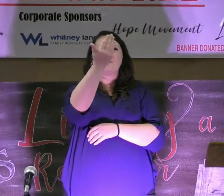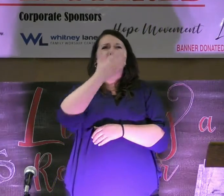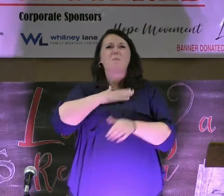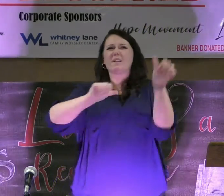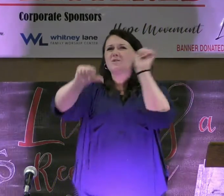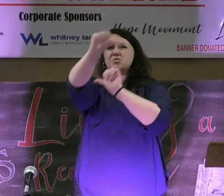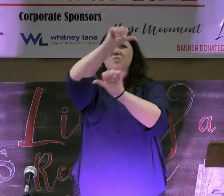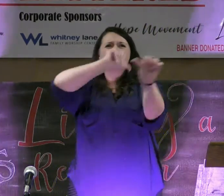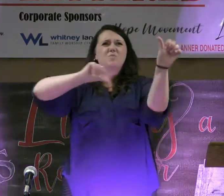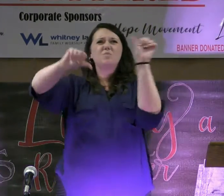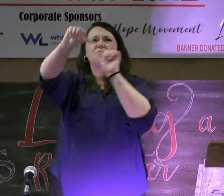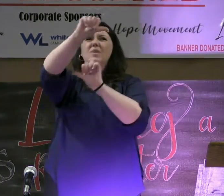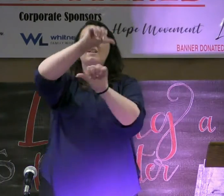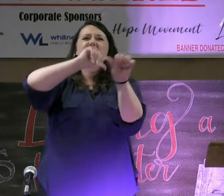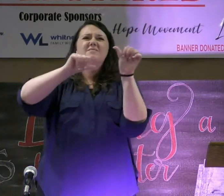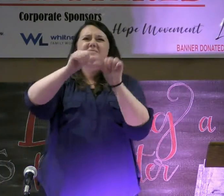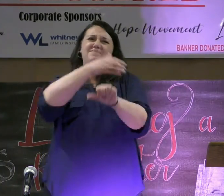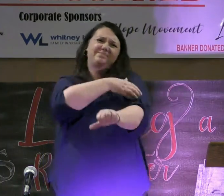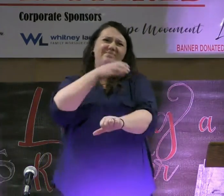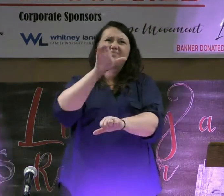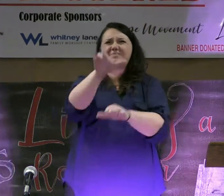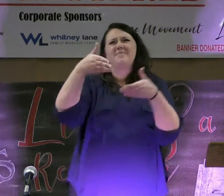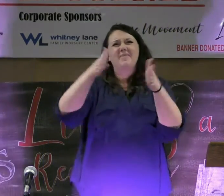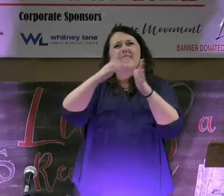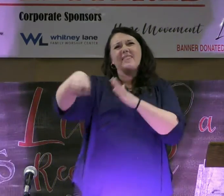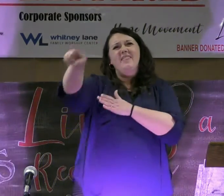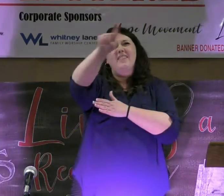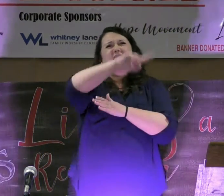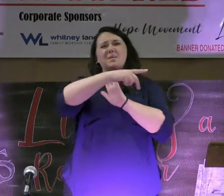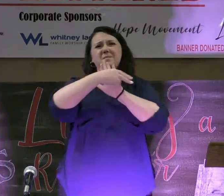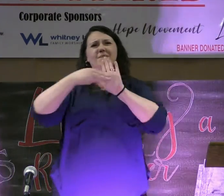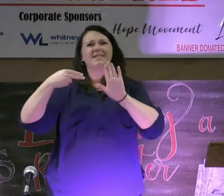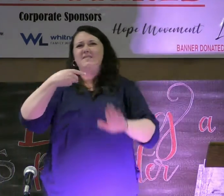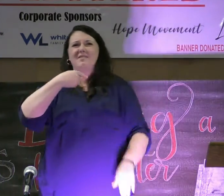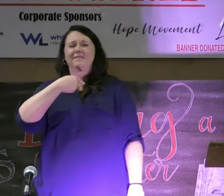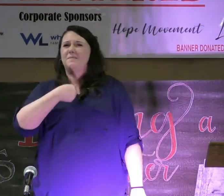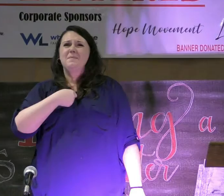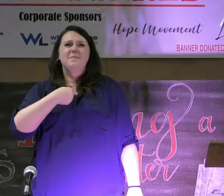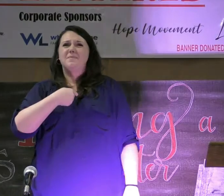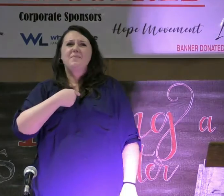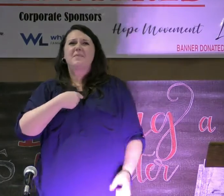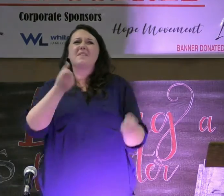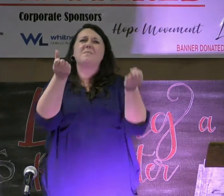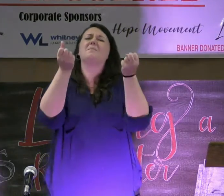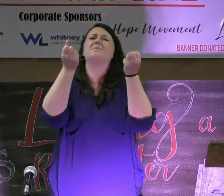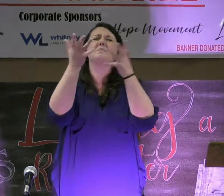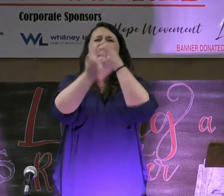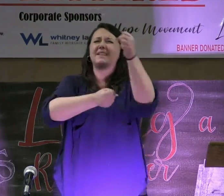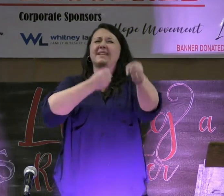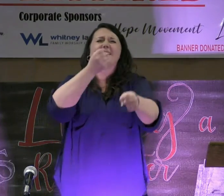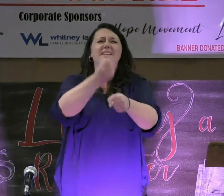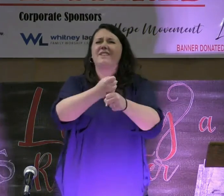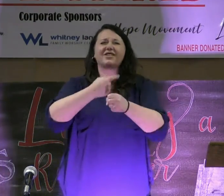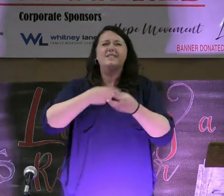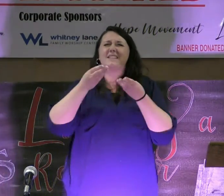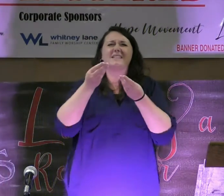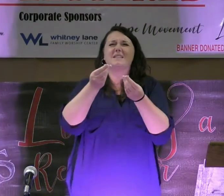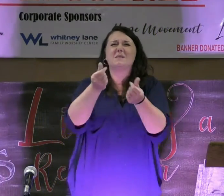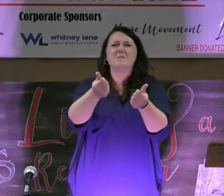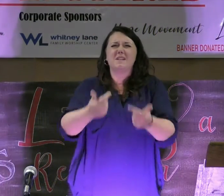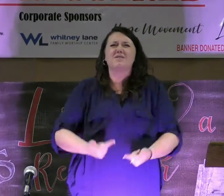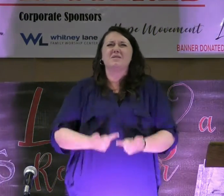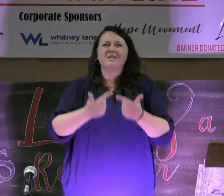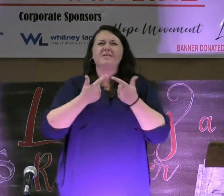my surroundings. And enabled them to identify me. The amount of years I've spent living